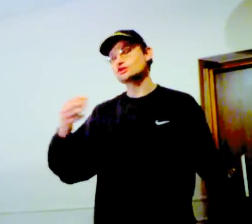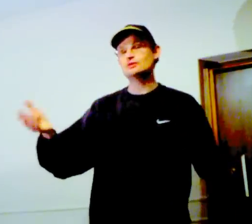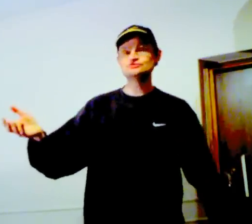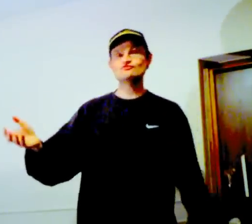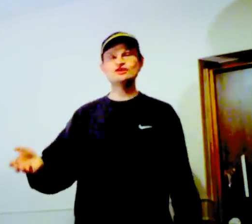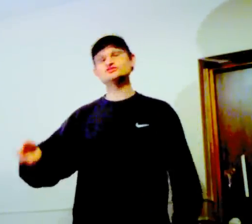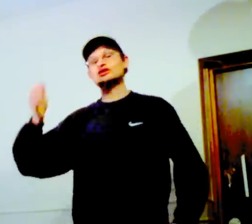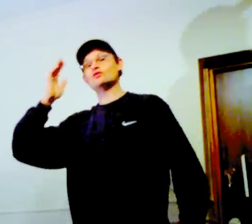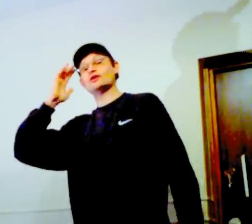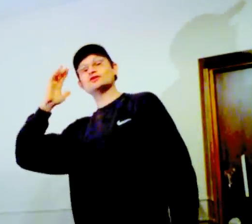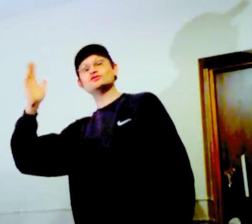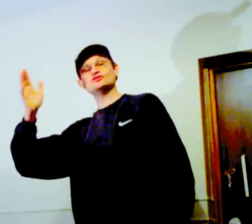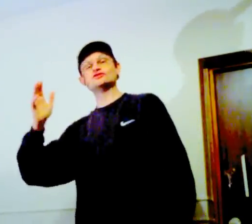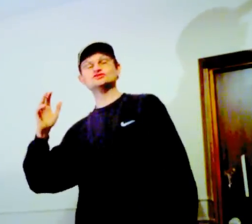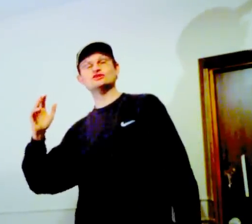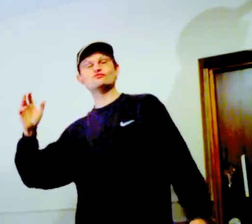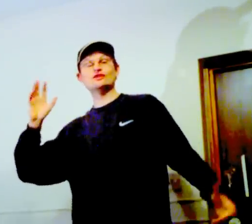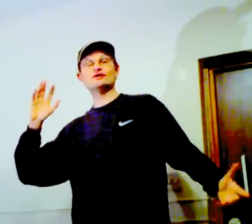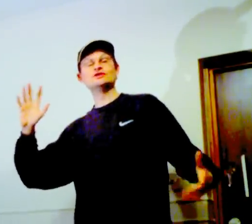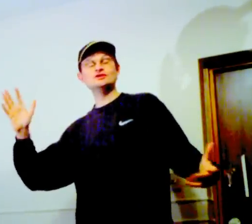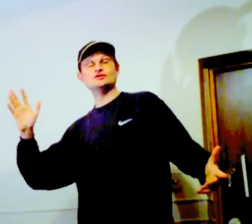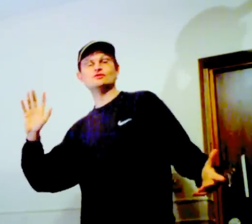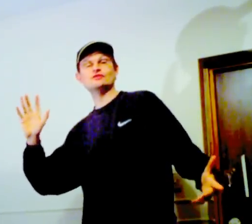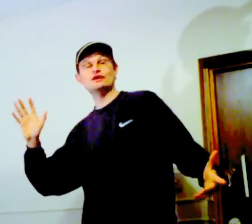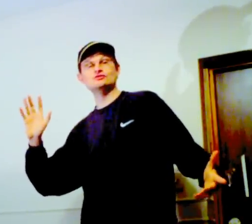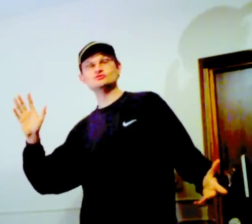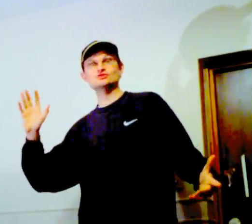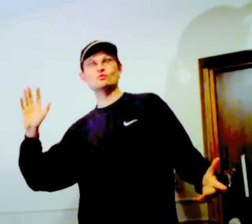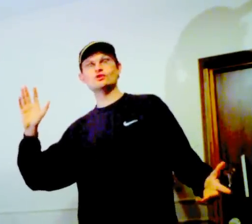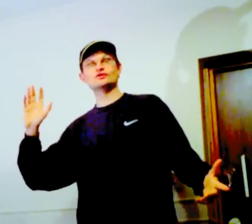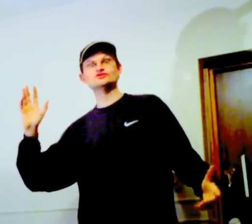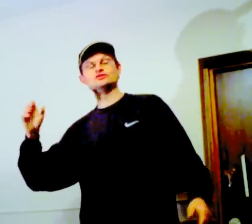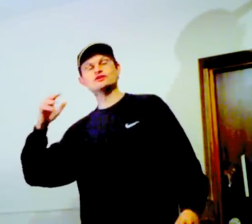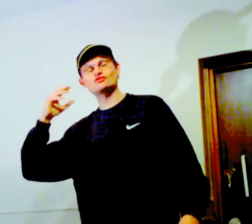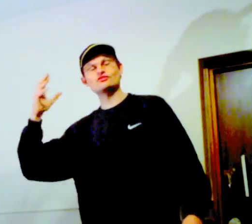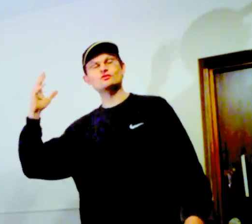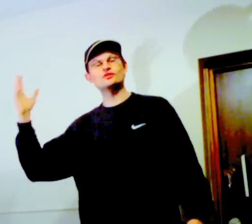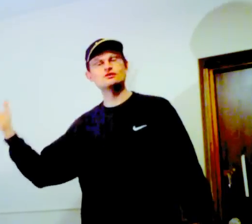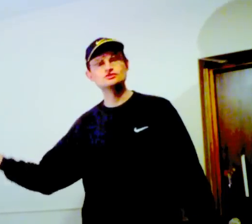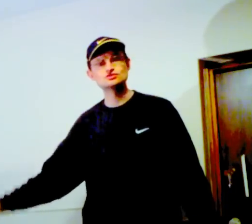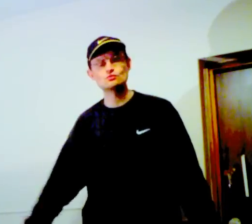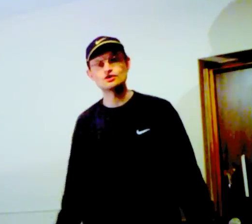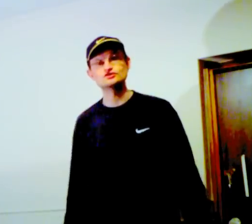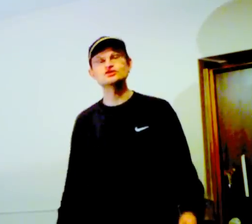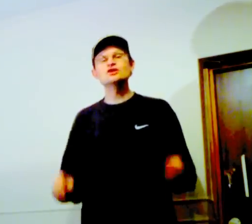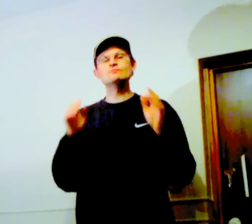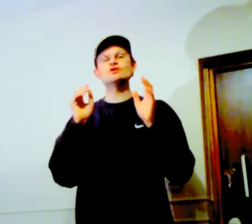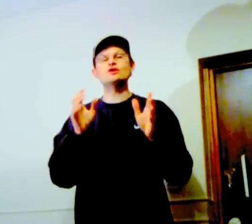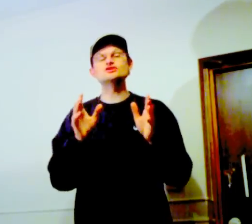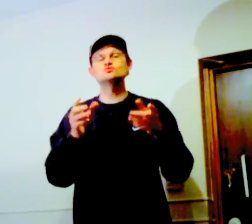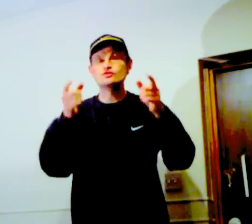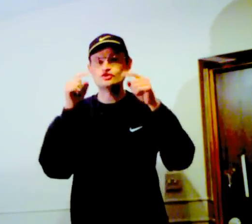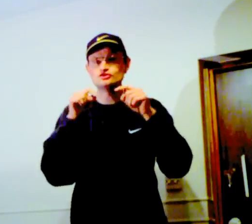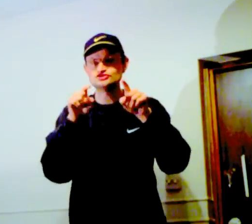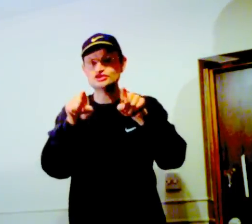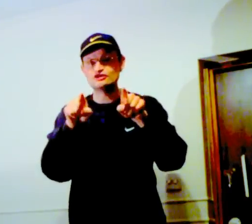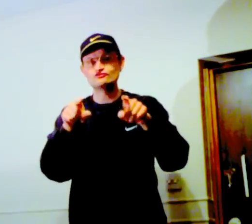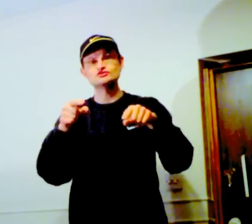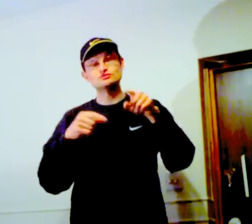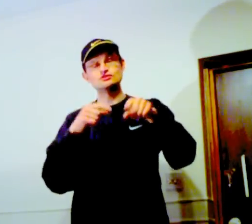go up to your friends and say, oh, I can do this stuff without, you know, without using words, you know, I can think without using words. Be honest with yourself, because it will